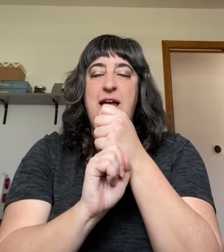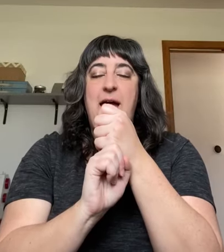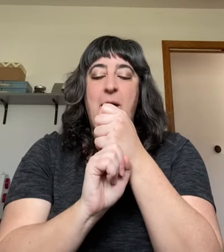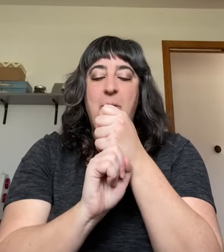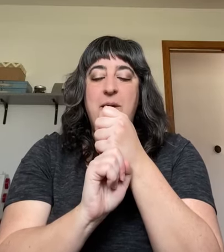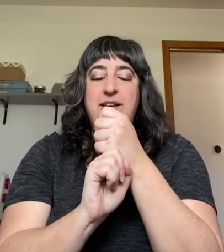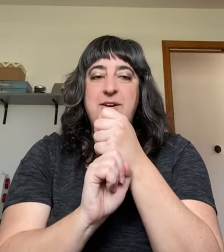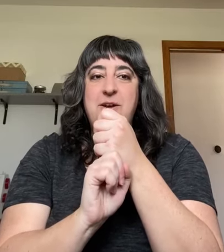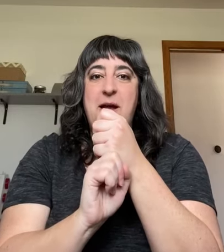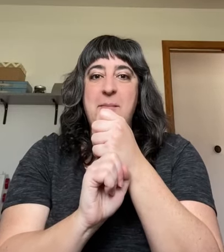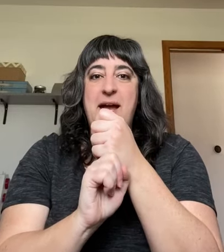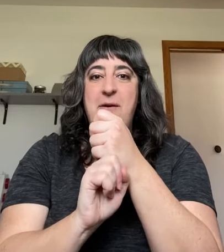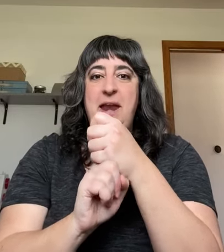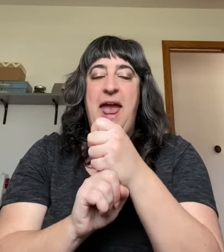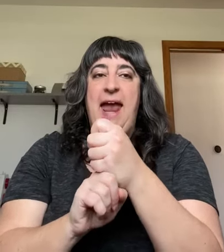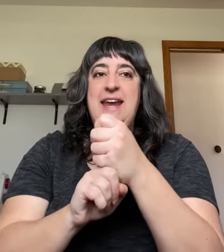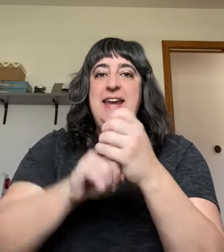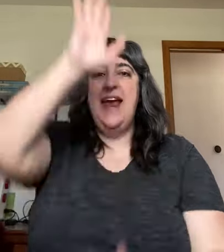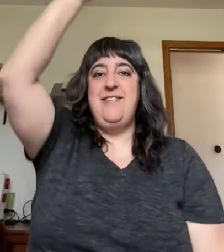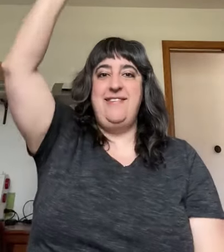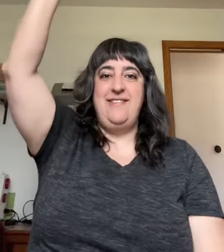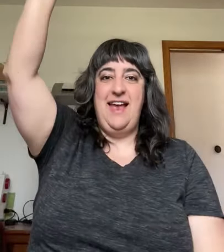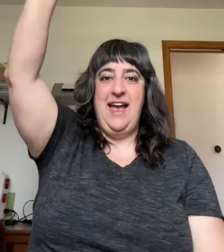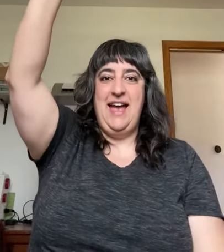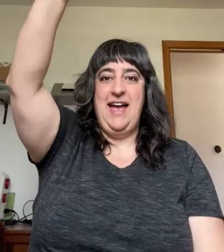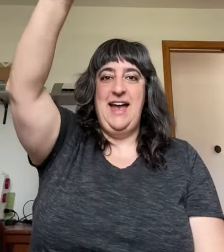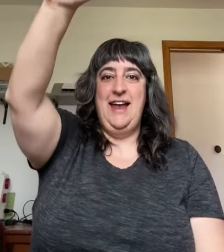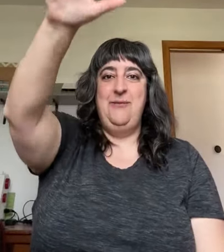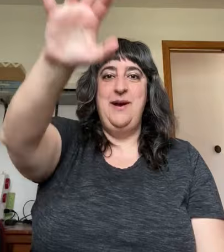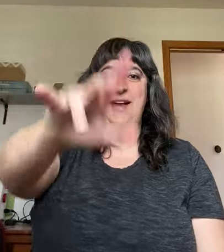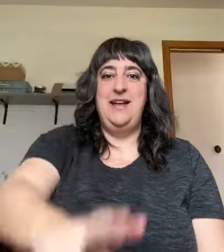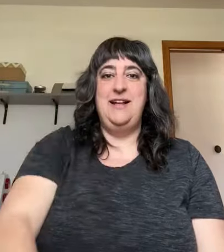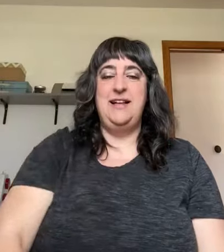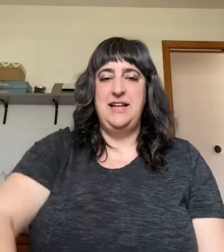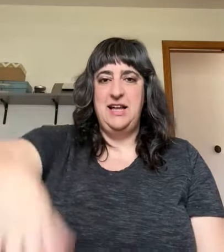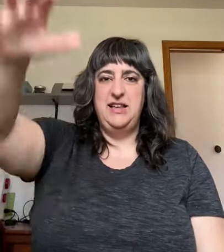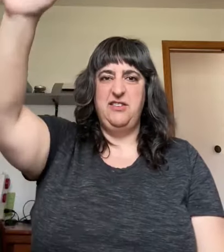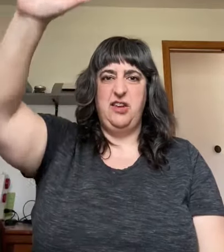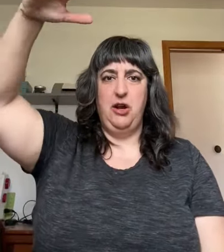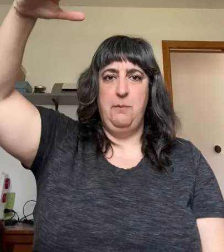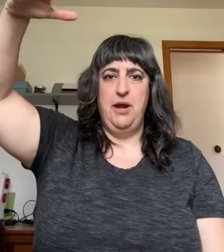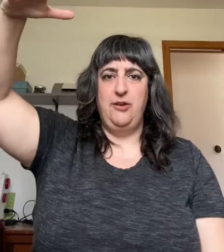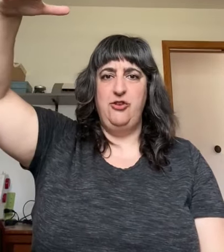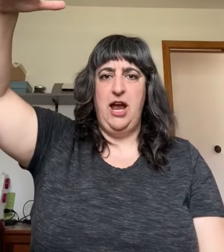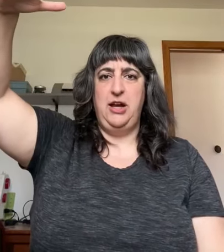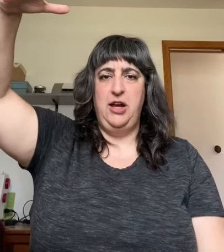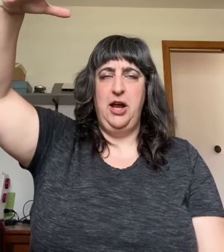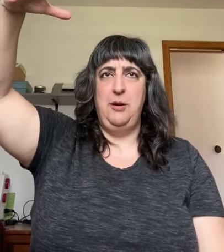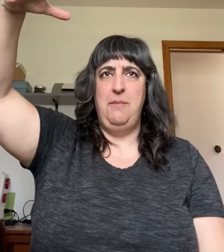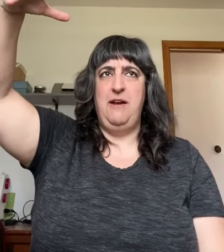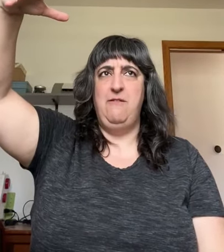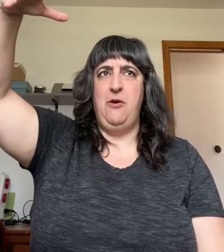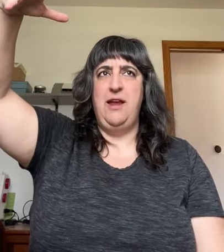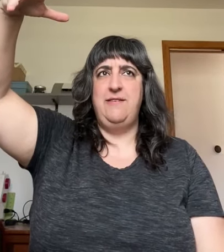Will you come out? Yes, I will. Let's get a big Jack and a big voice.